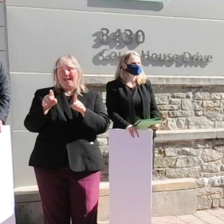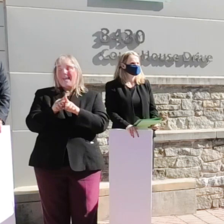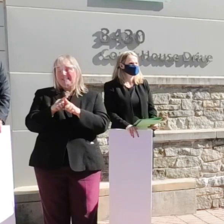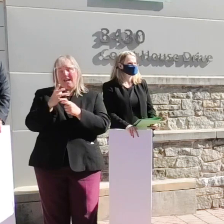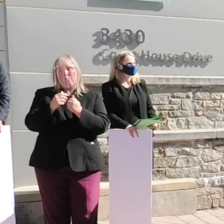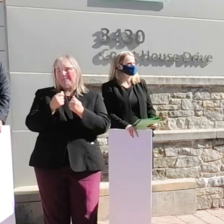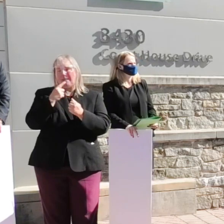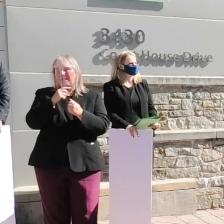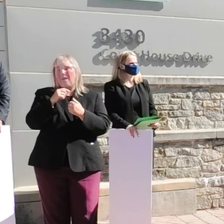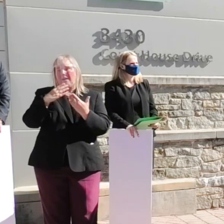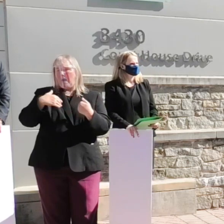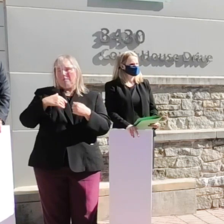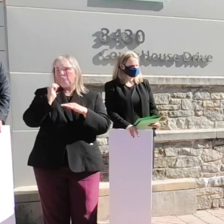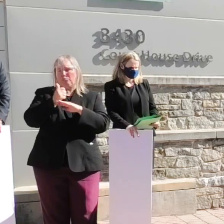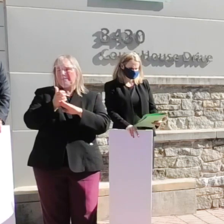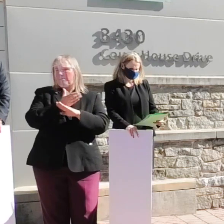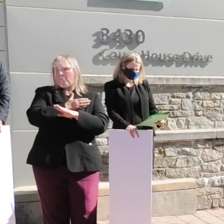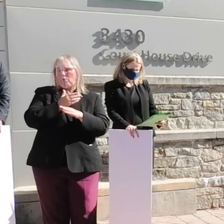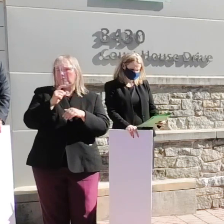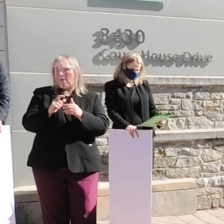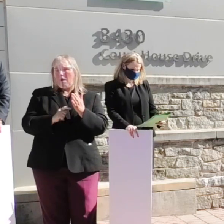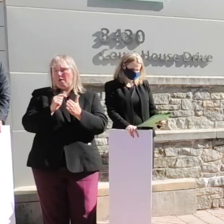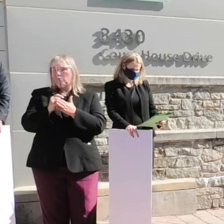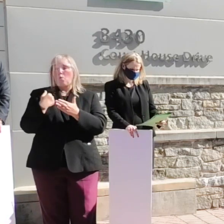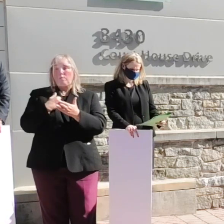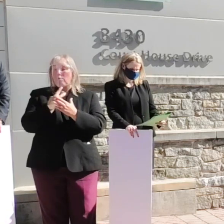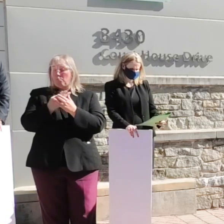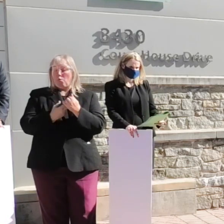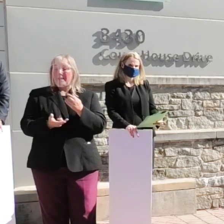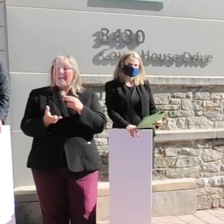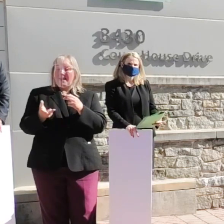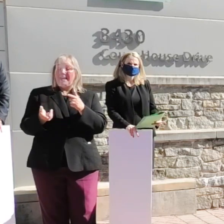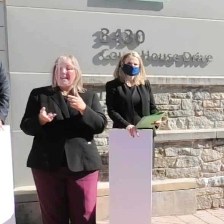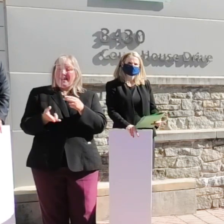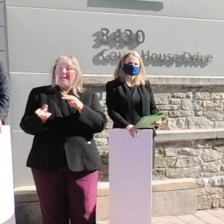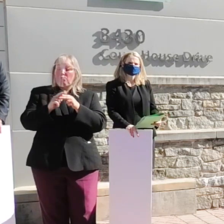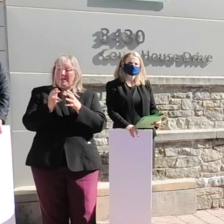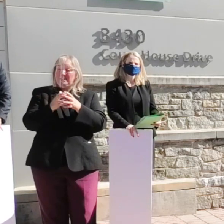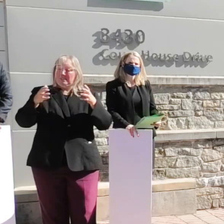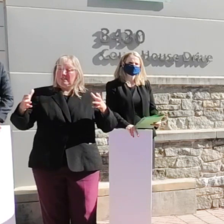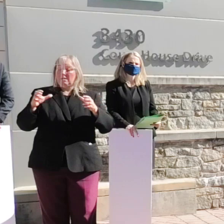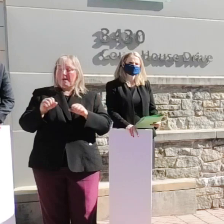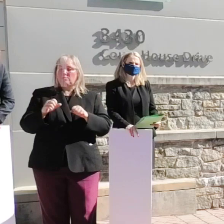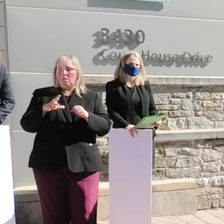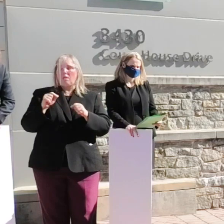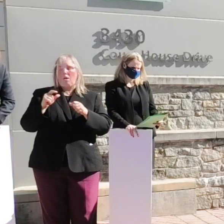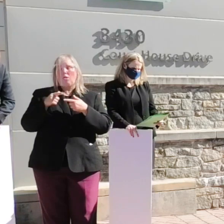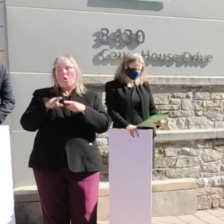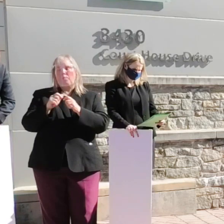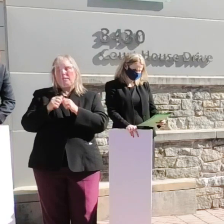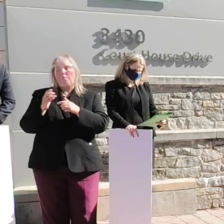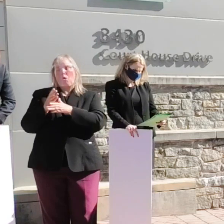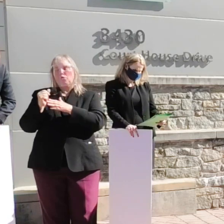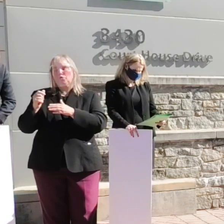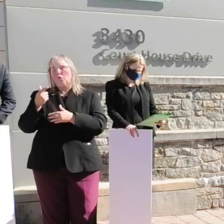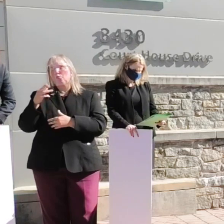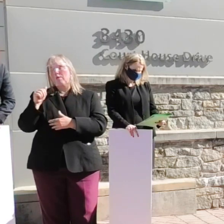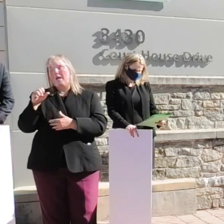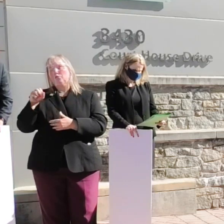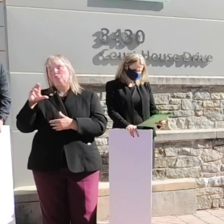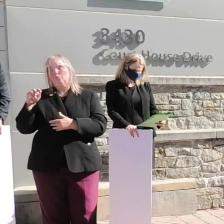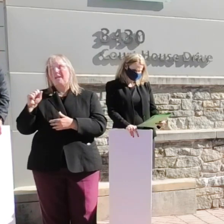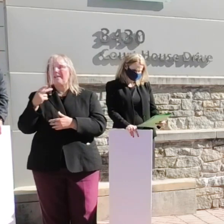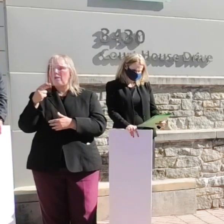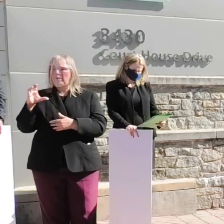unprecedented times we've both increased our capacity along with our partners grassroots as well as the Howard County government